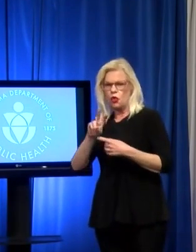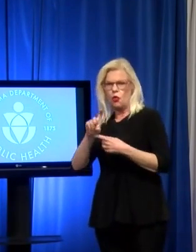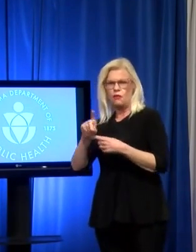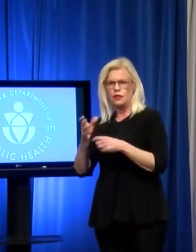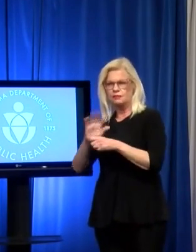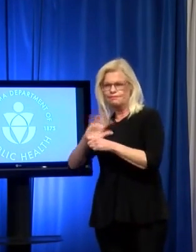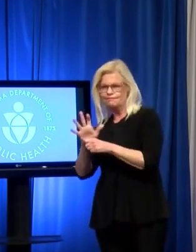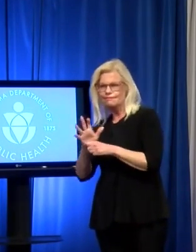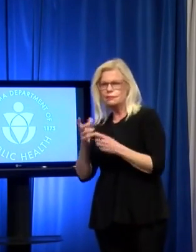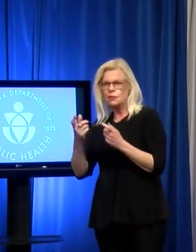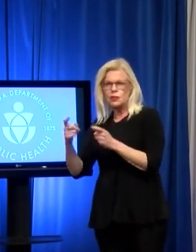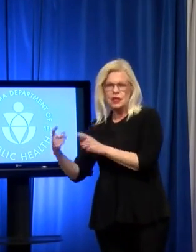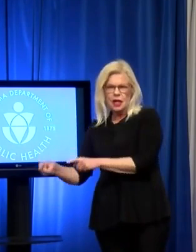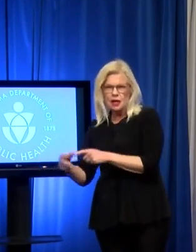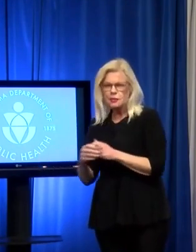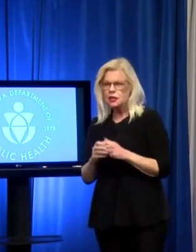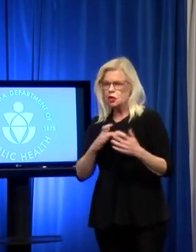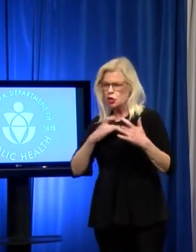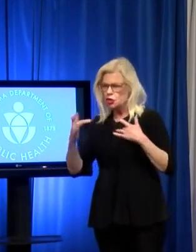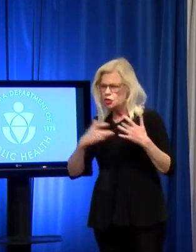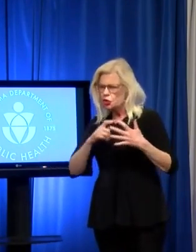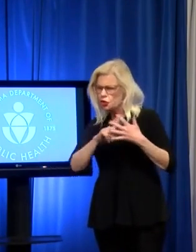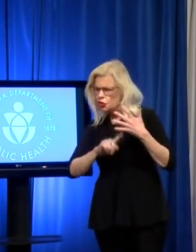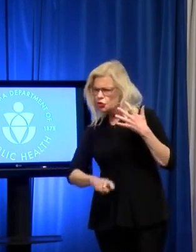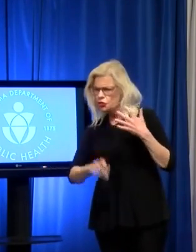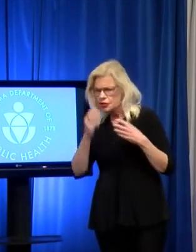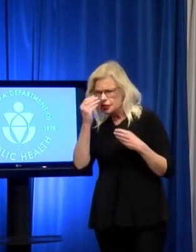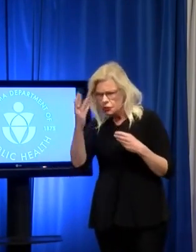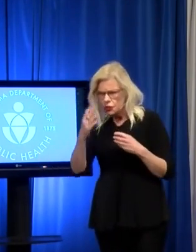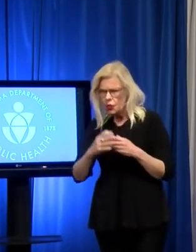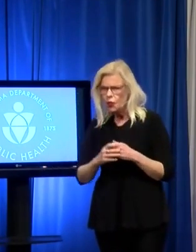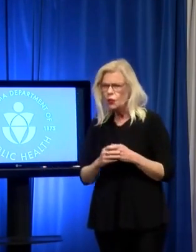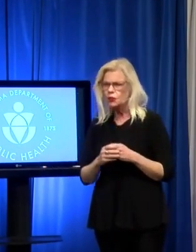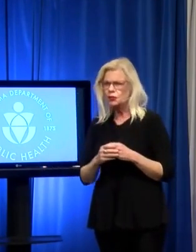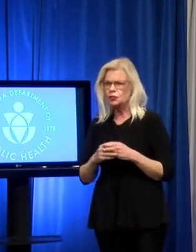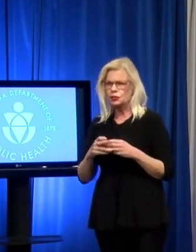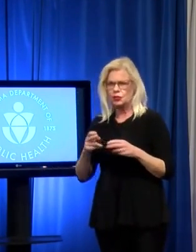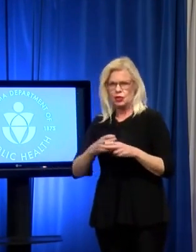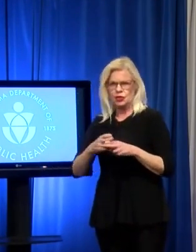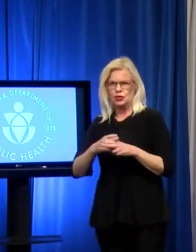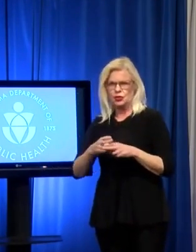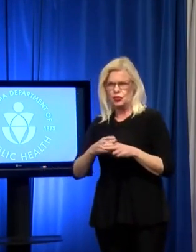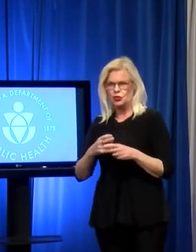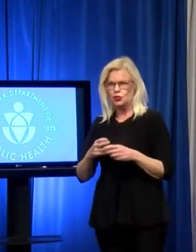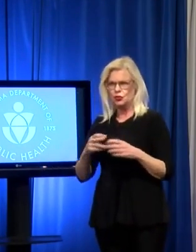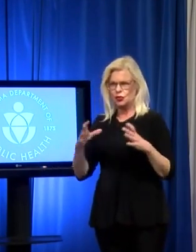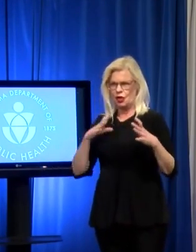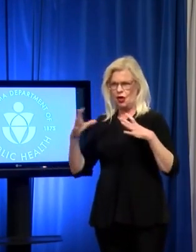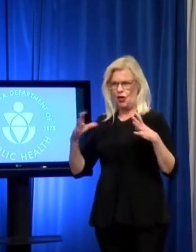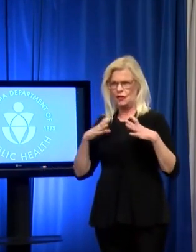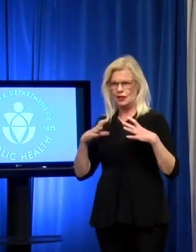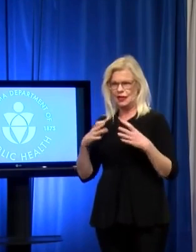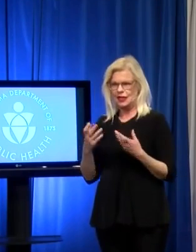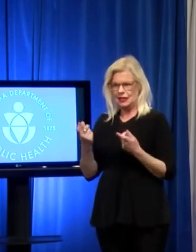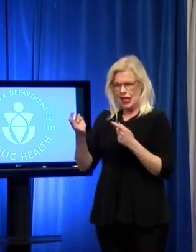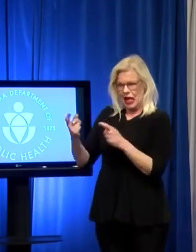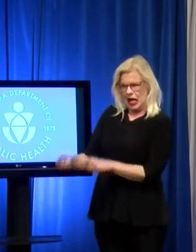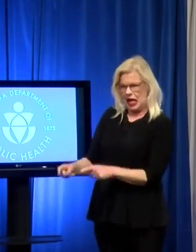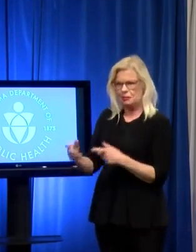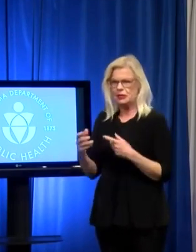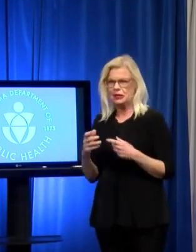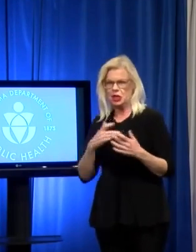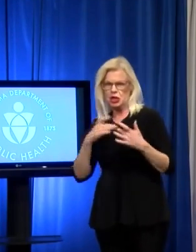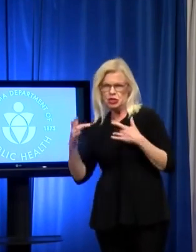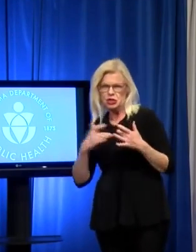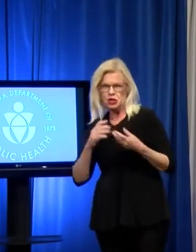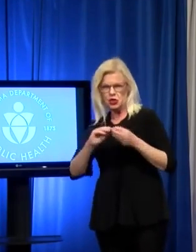wanted particularly to let you know what our concerns were about the upcoming holiday given the numbers that we're having in the state. And then